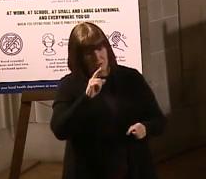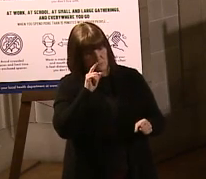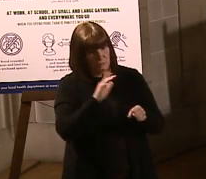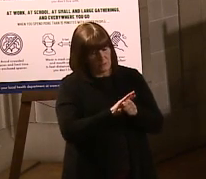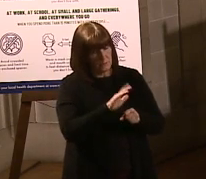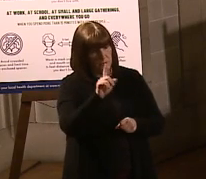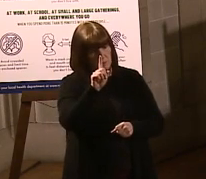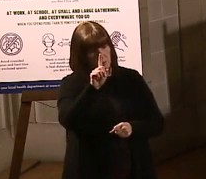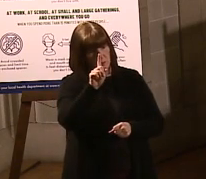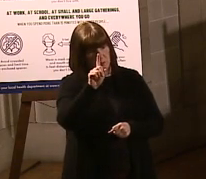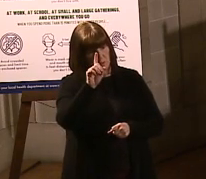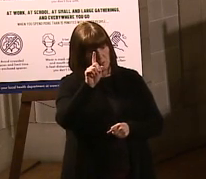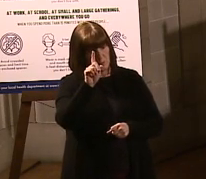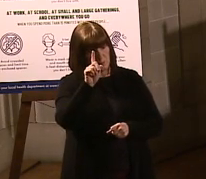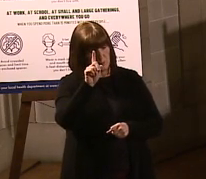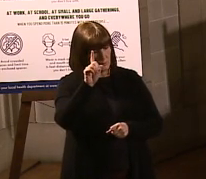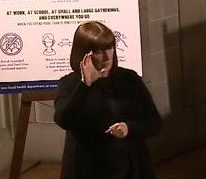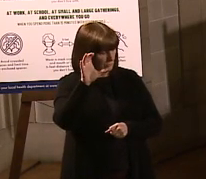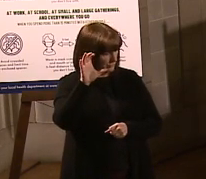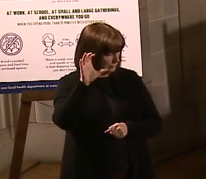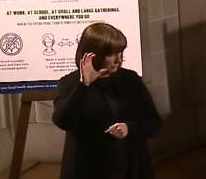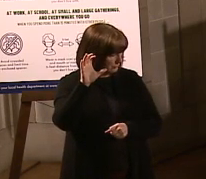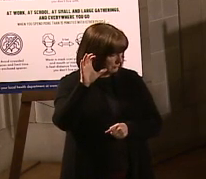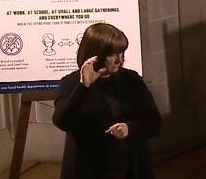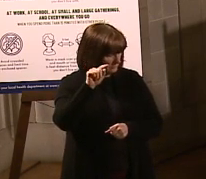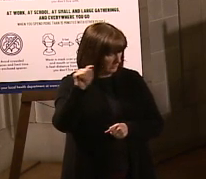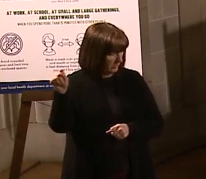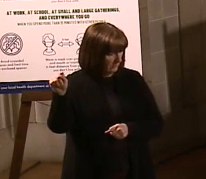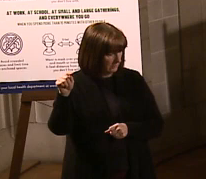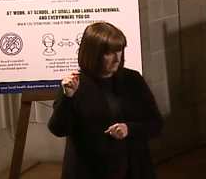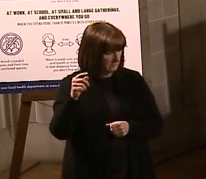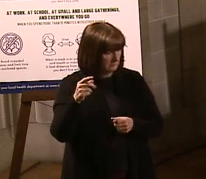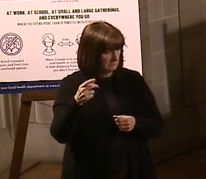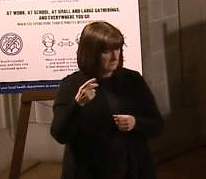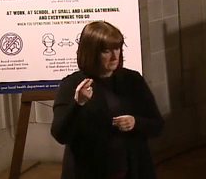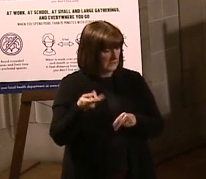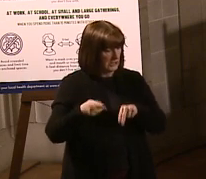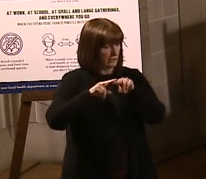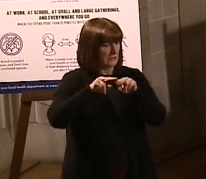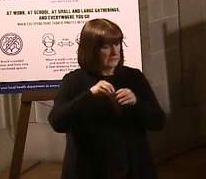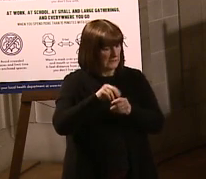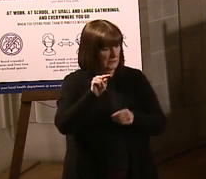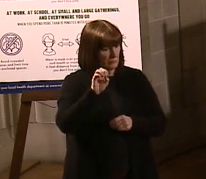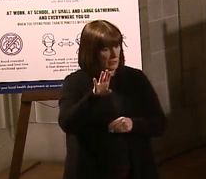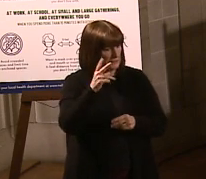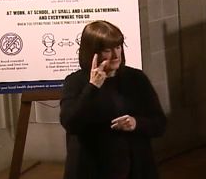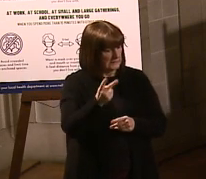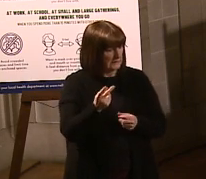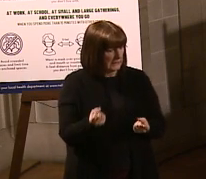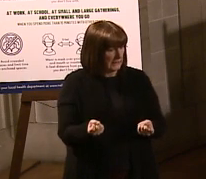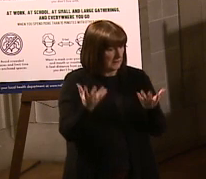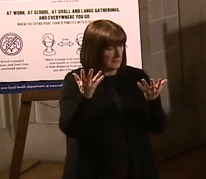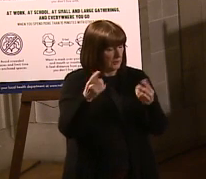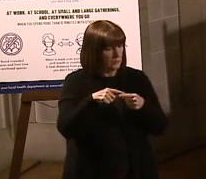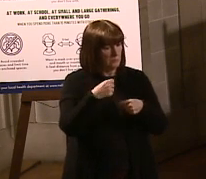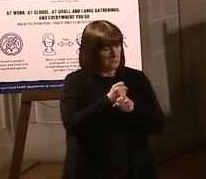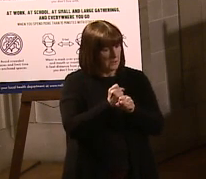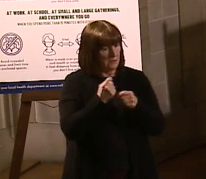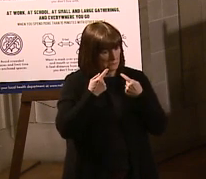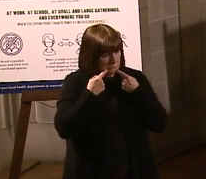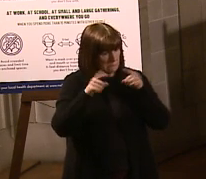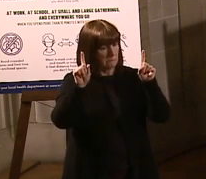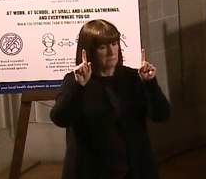people's arms over the course of the next 100 days. What kind of increase in Nebraska would we have to see to be able to make that happen?